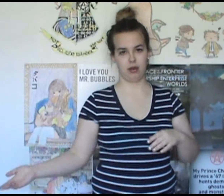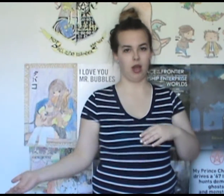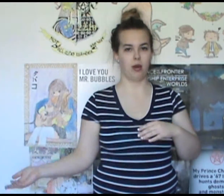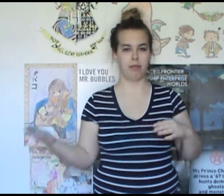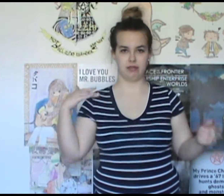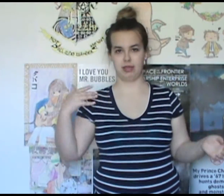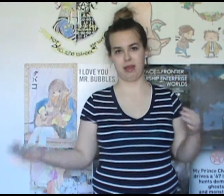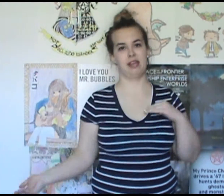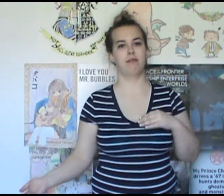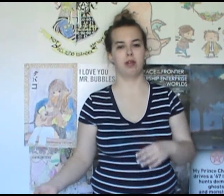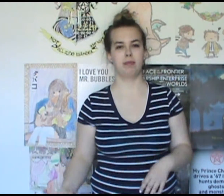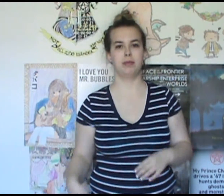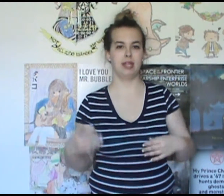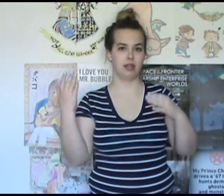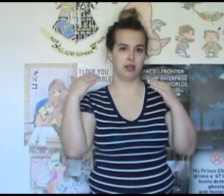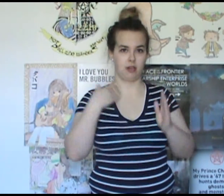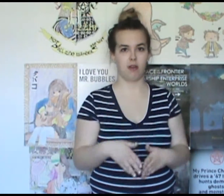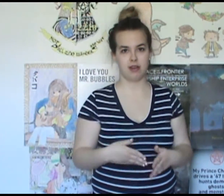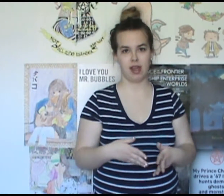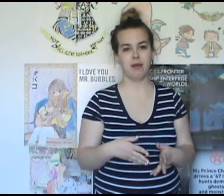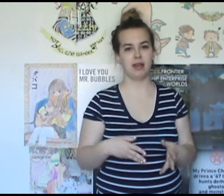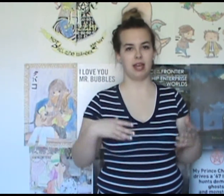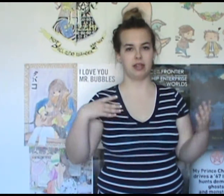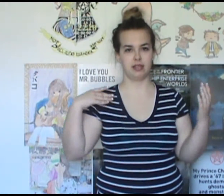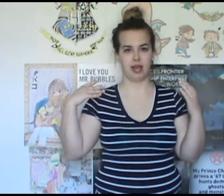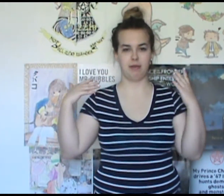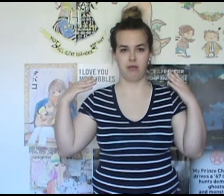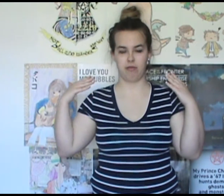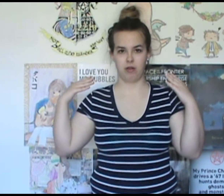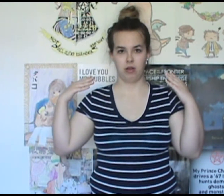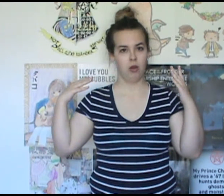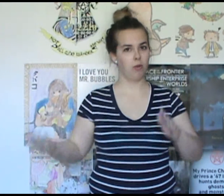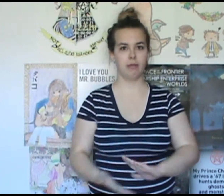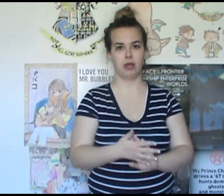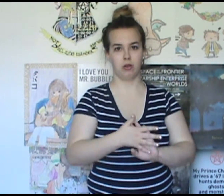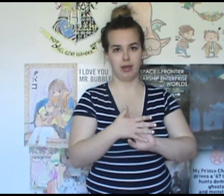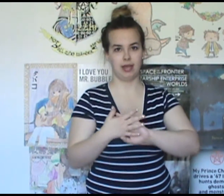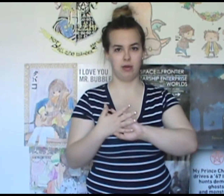bouncing back and forth between the current time and the time of what was all going down